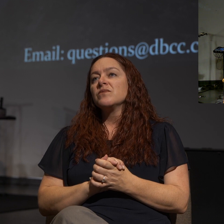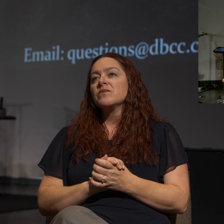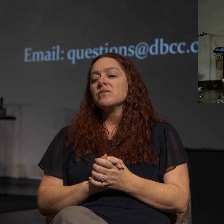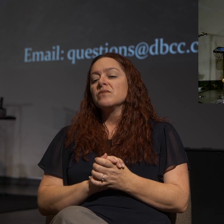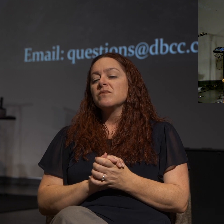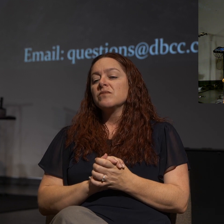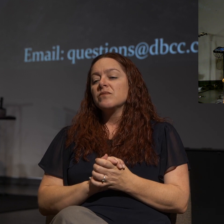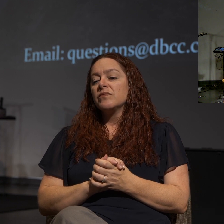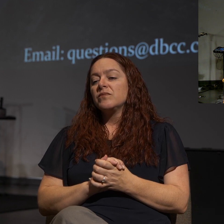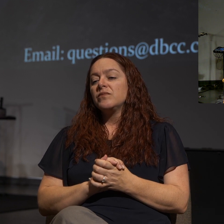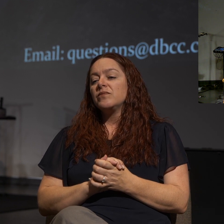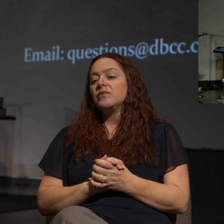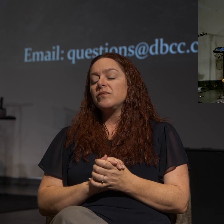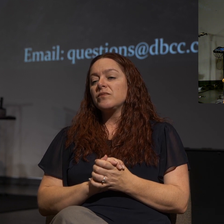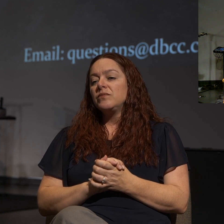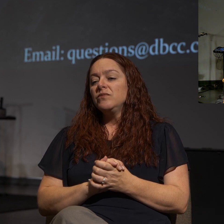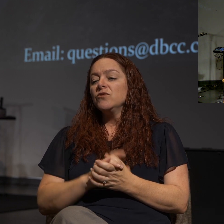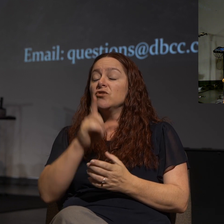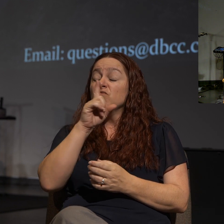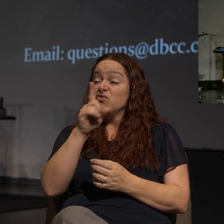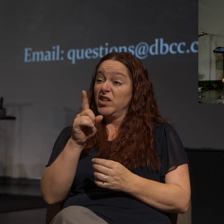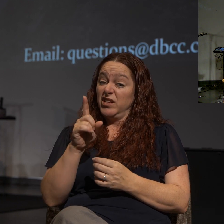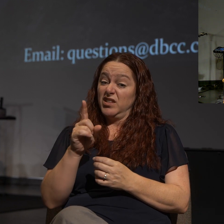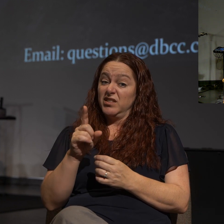Approach sharing Jesus as an act of service.